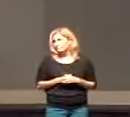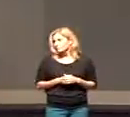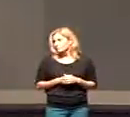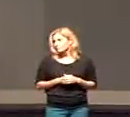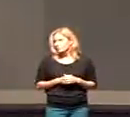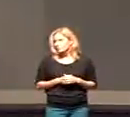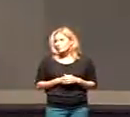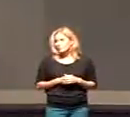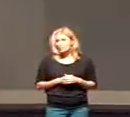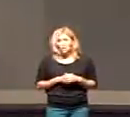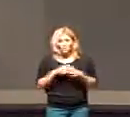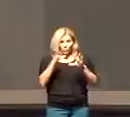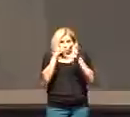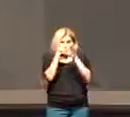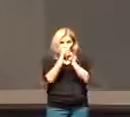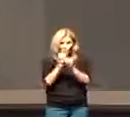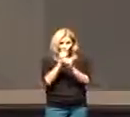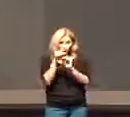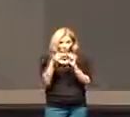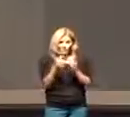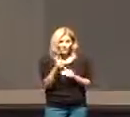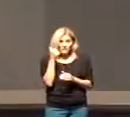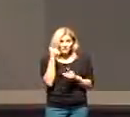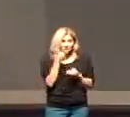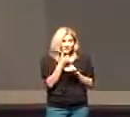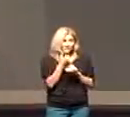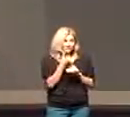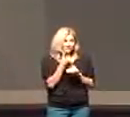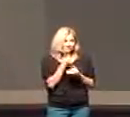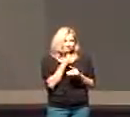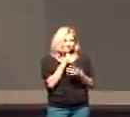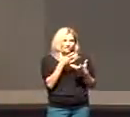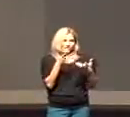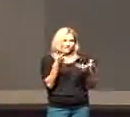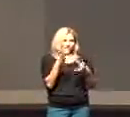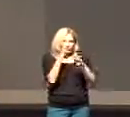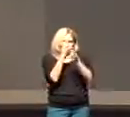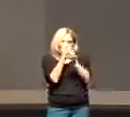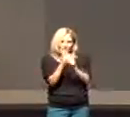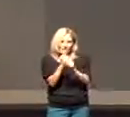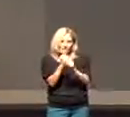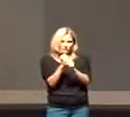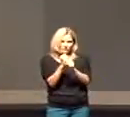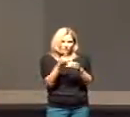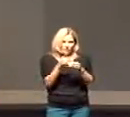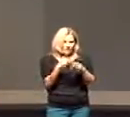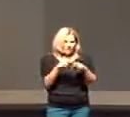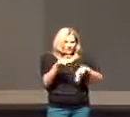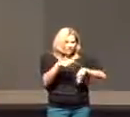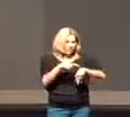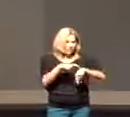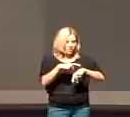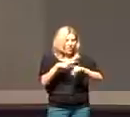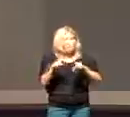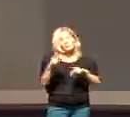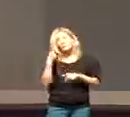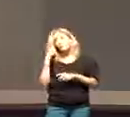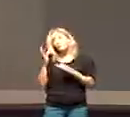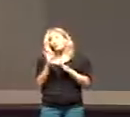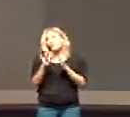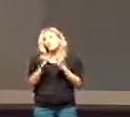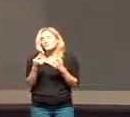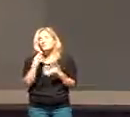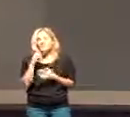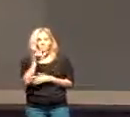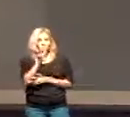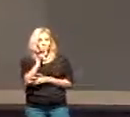what's attractive about denying self well there's not much attractive in the temporal but look at what the Bible says